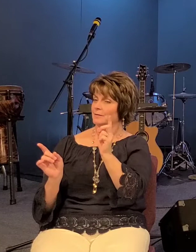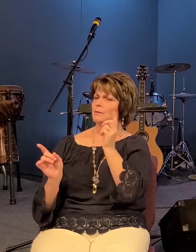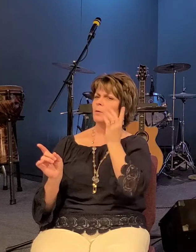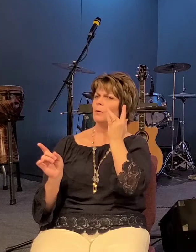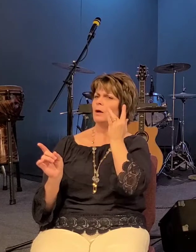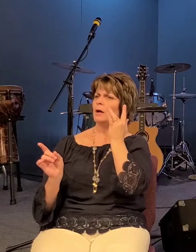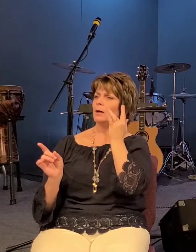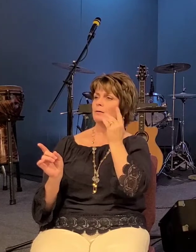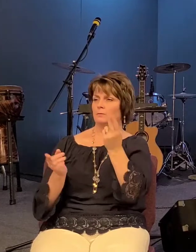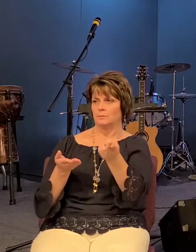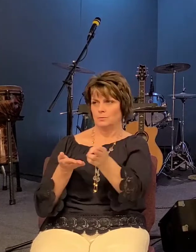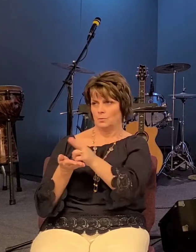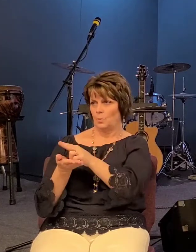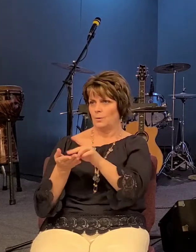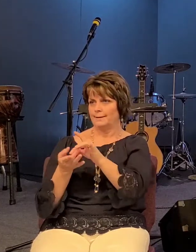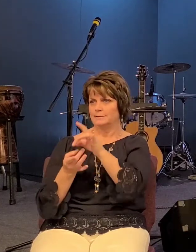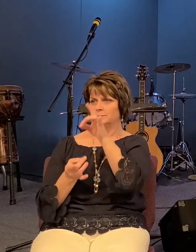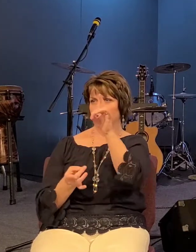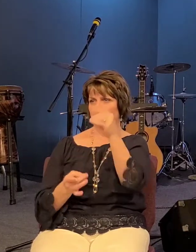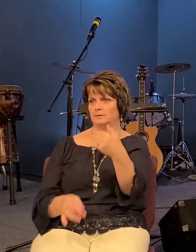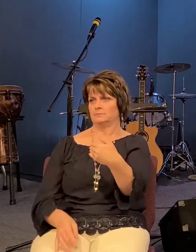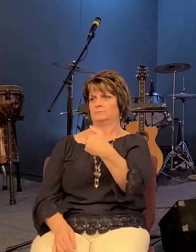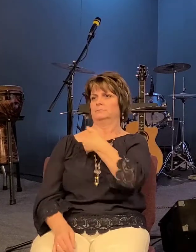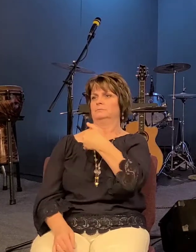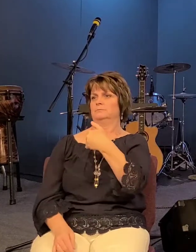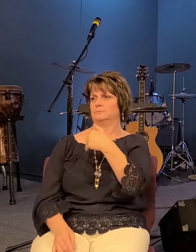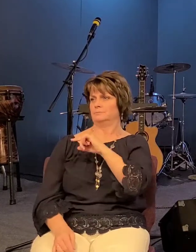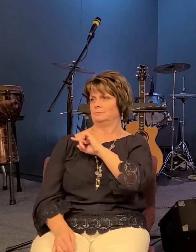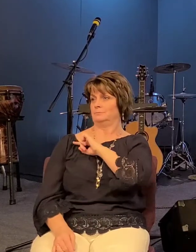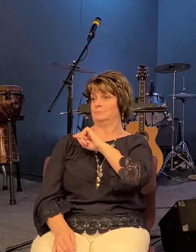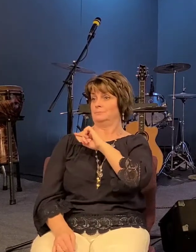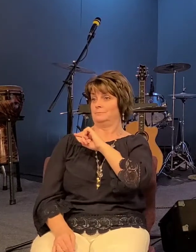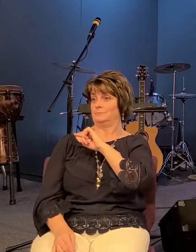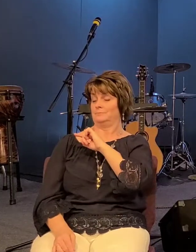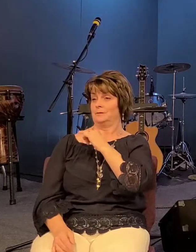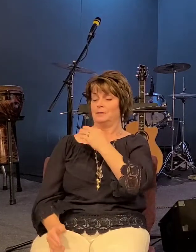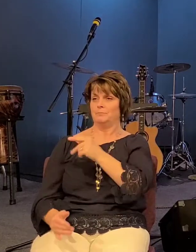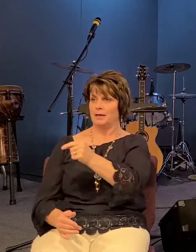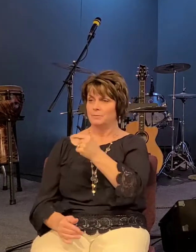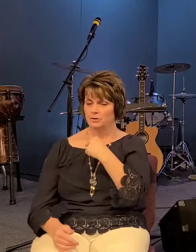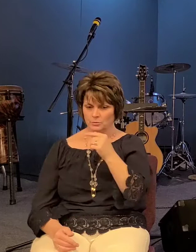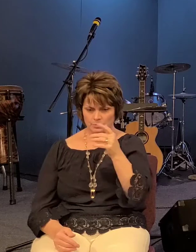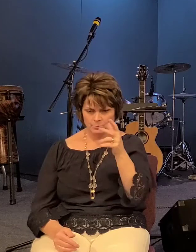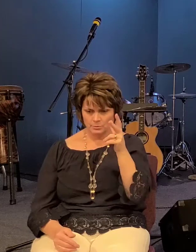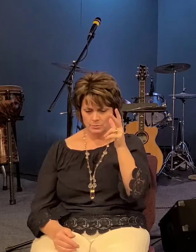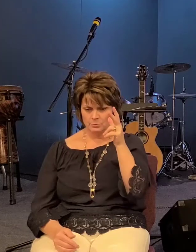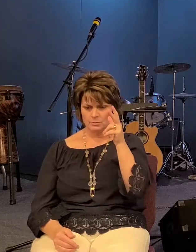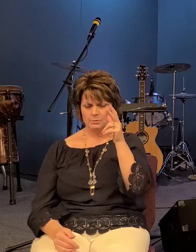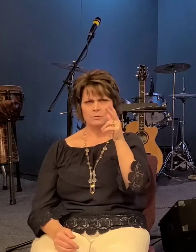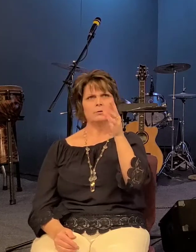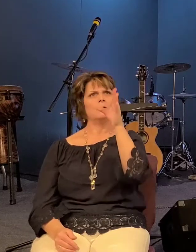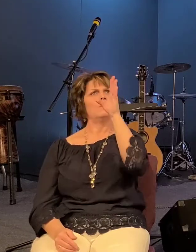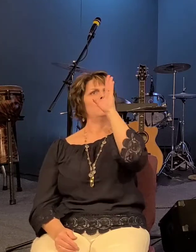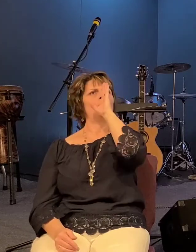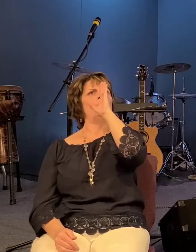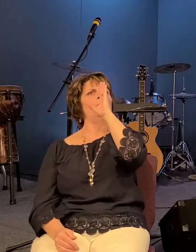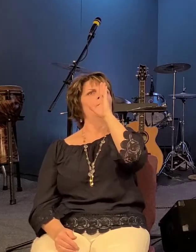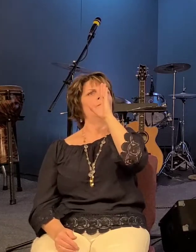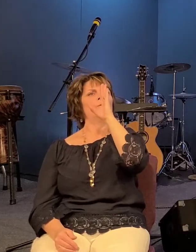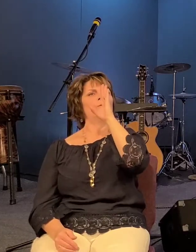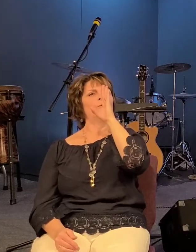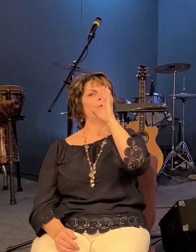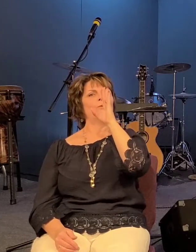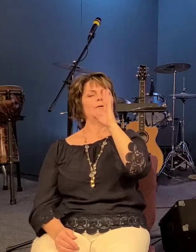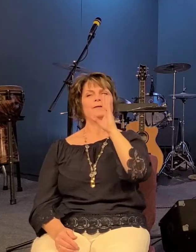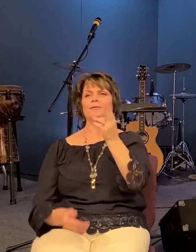you might hear something that i didn't even mean to say and it's what the holy spirit intended for